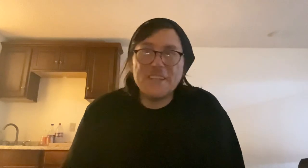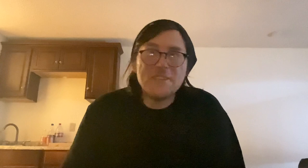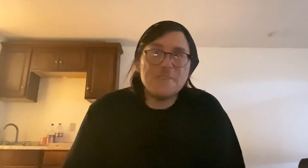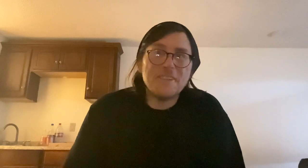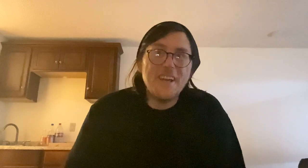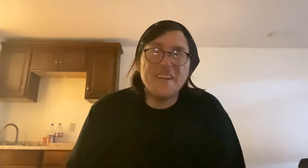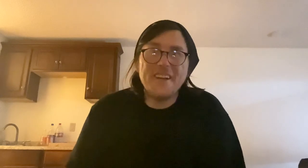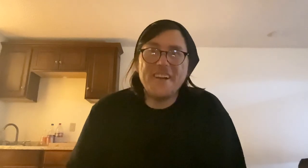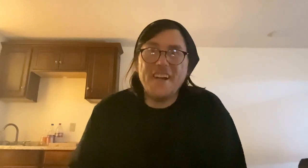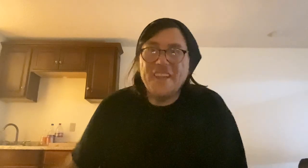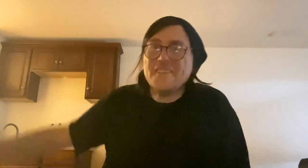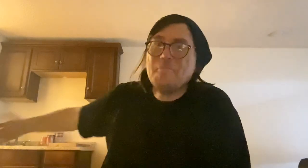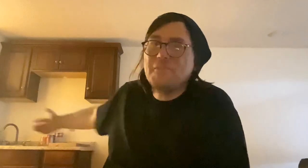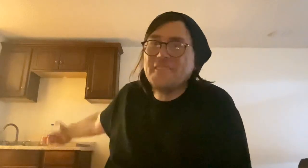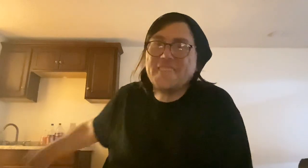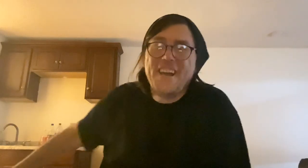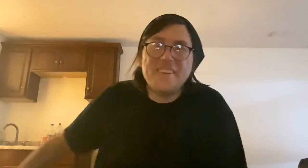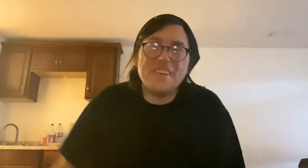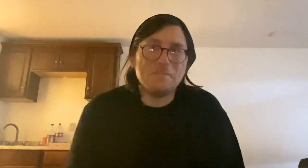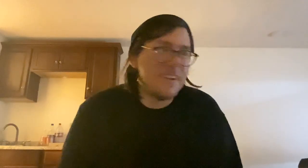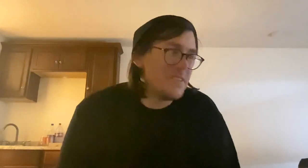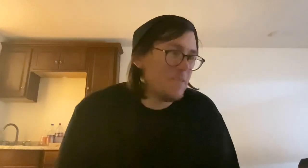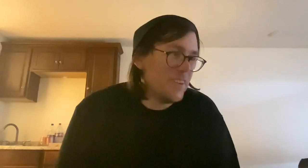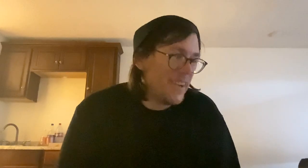days. I liked AIM. I had a lot of friends that were on that.